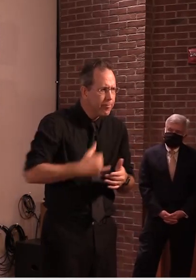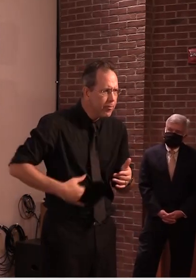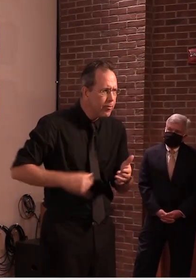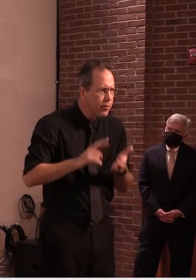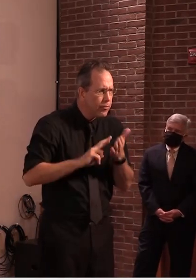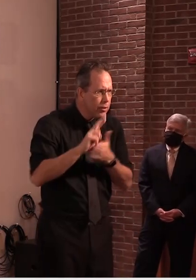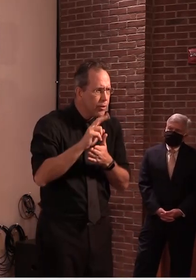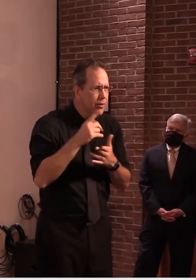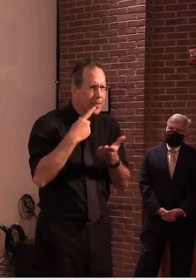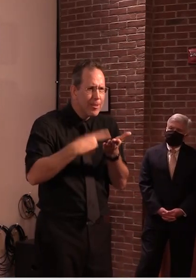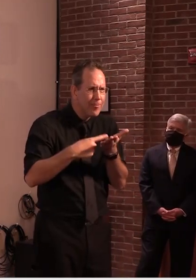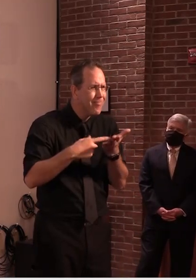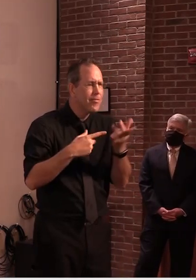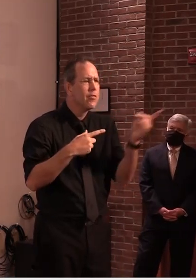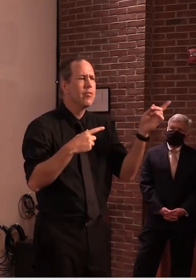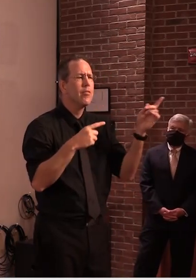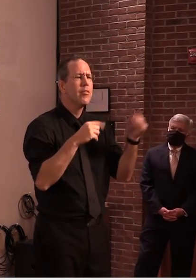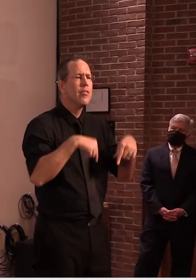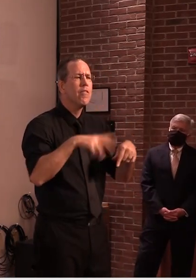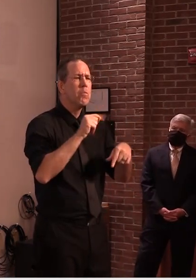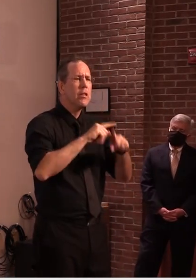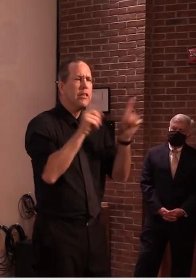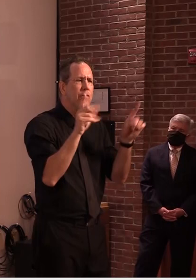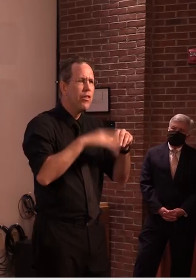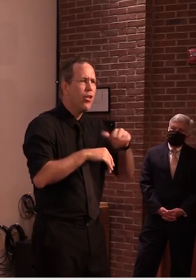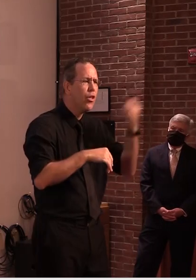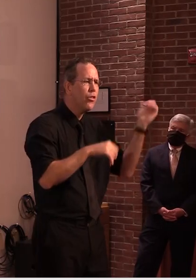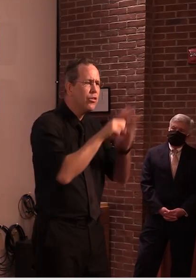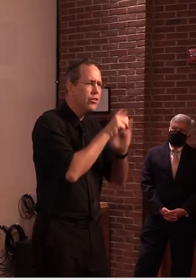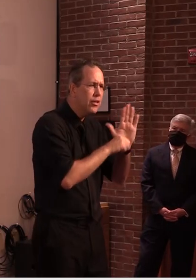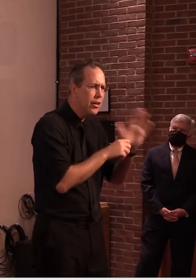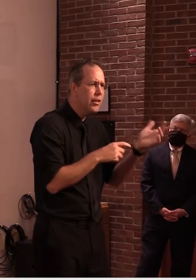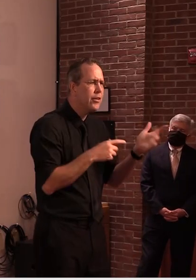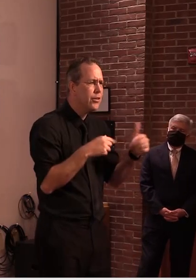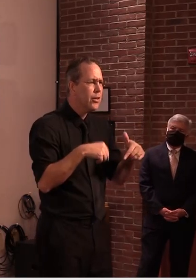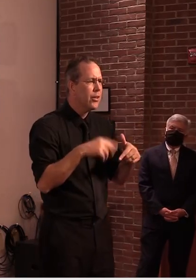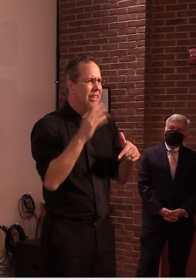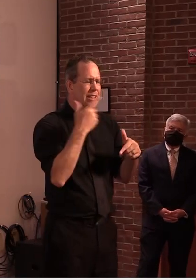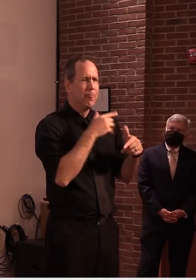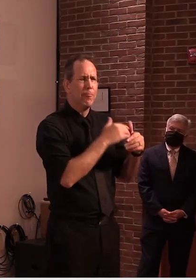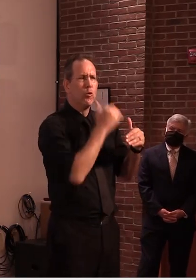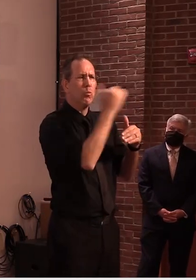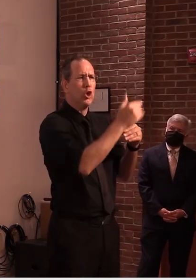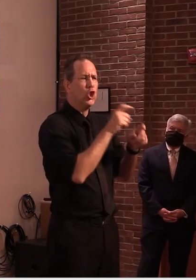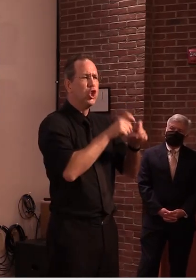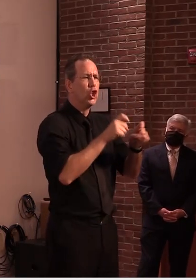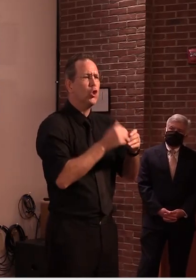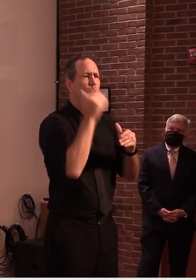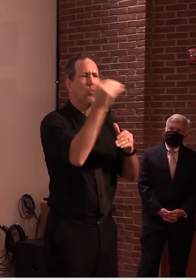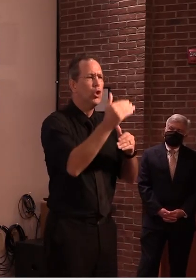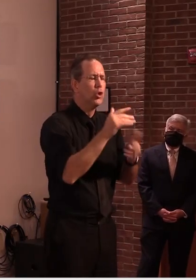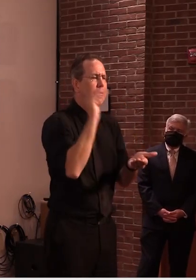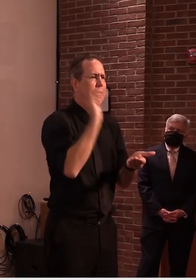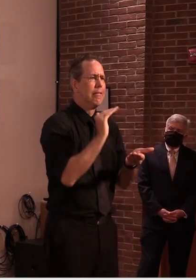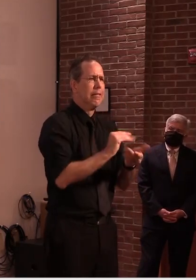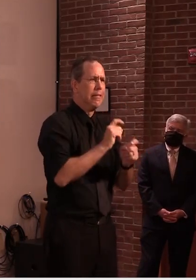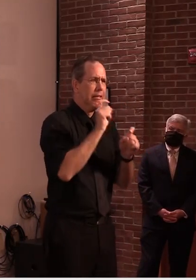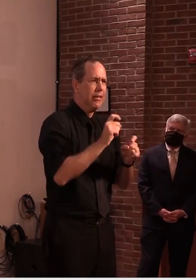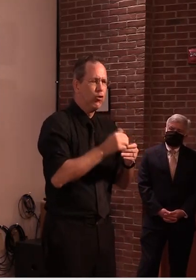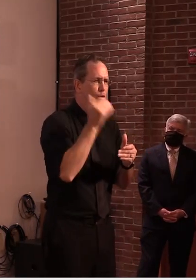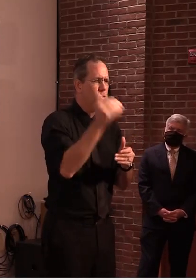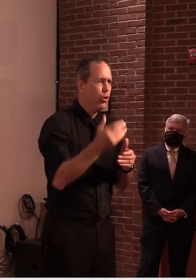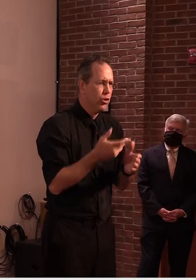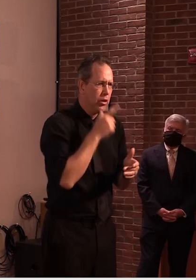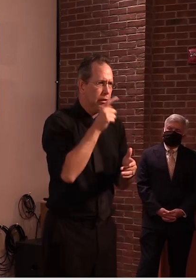uh every two days was probably overkill so in that regard um i think they're kind of poised to do the right thing